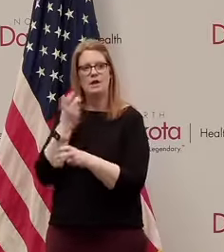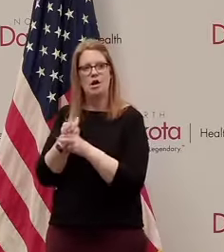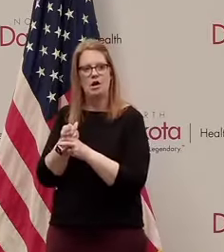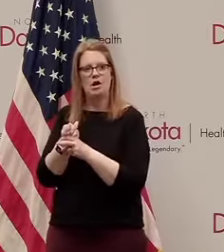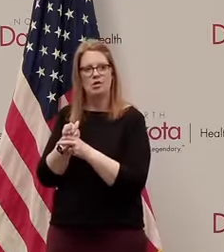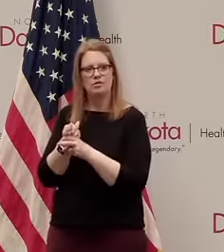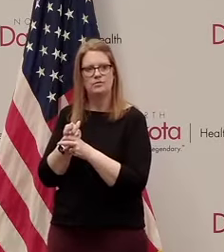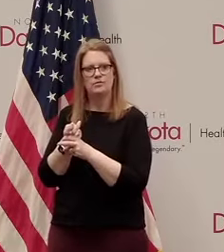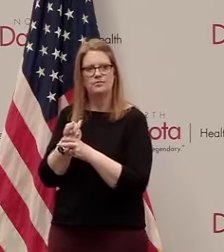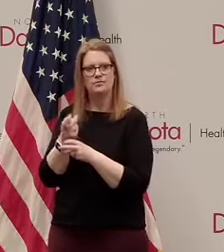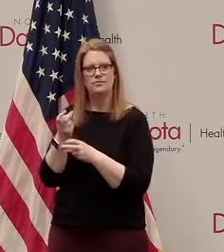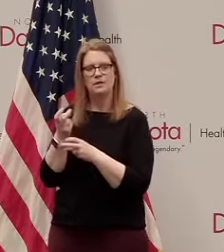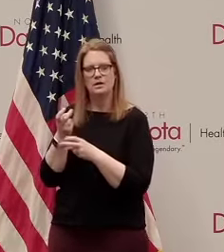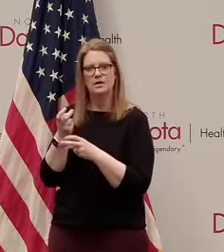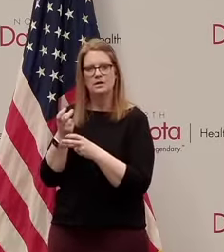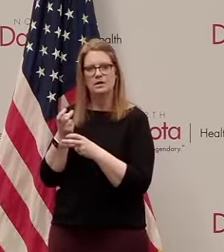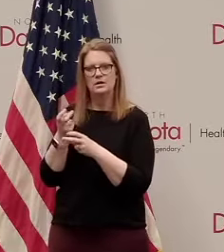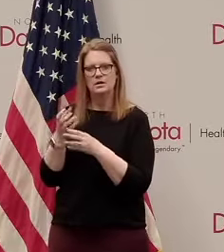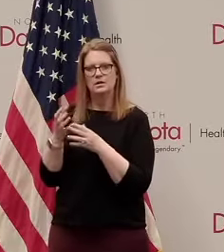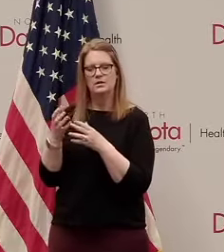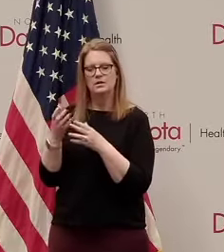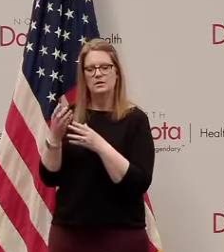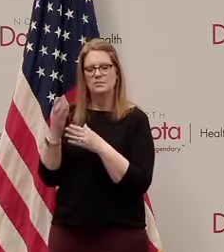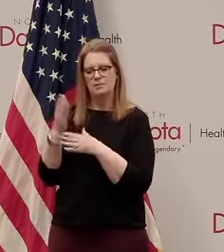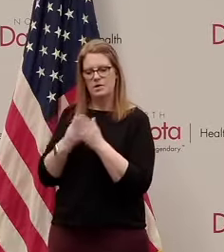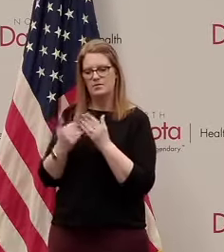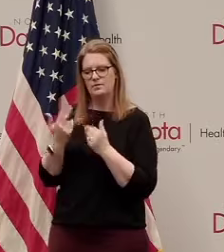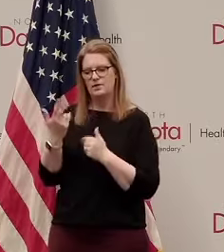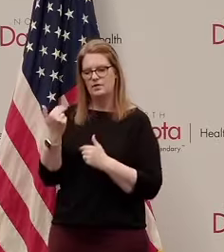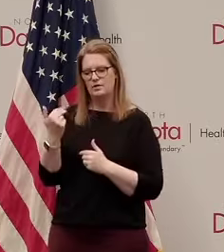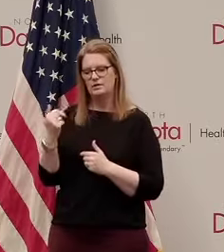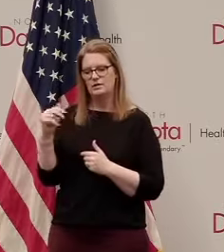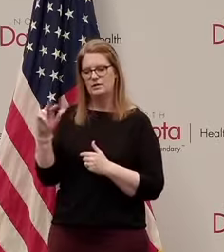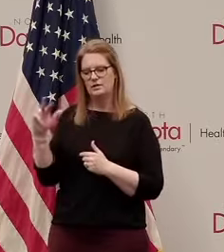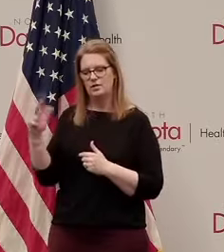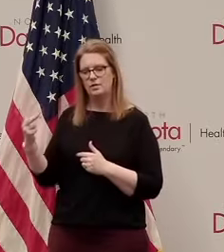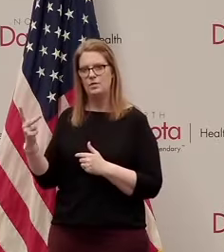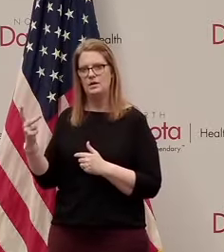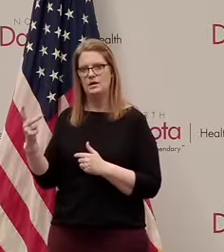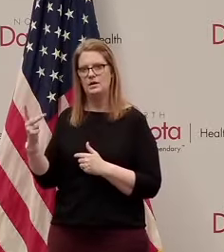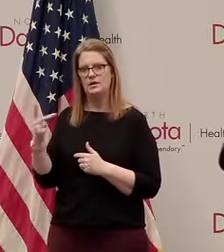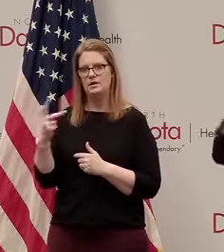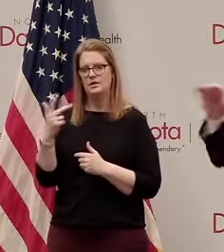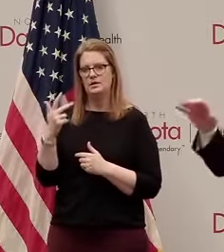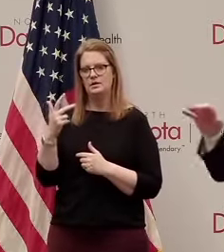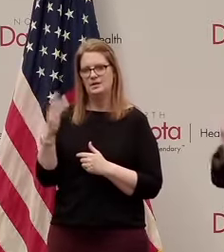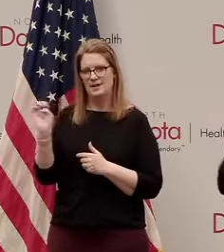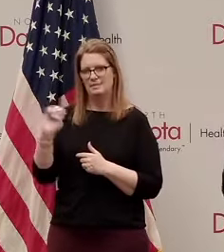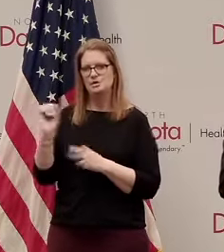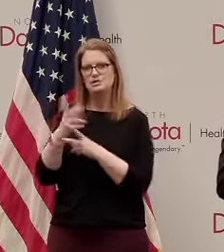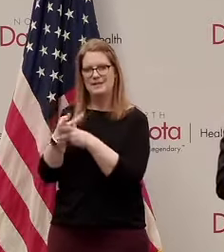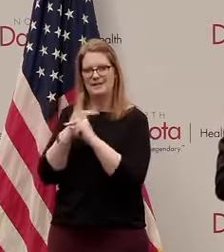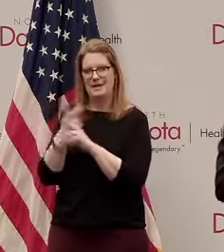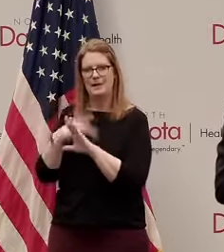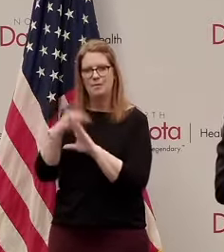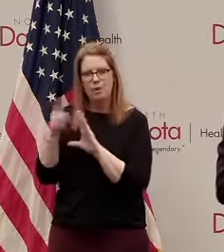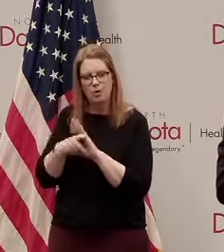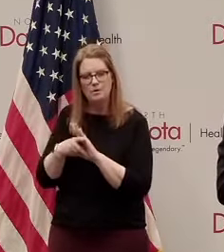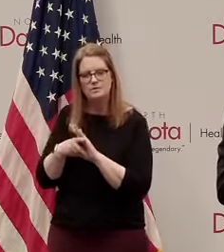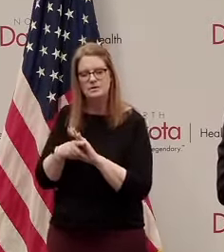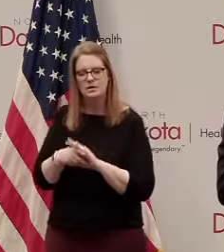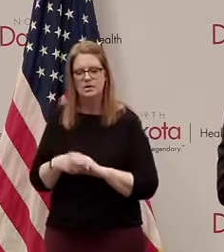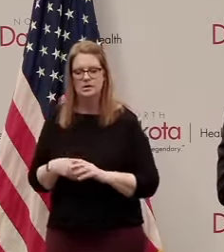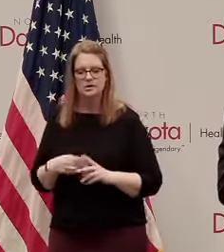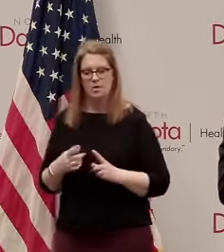some part of the thirteen three credit tools that the federal reserve has thirteen three being the emergency lending programs one of